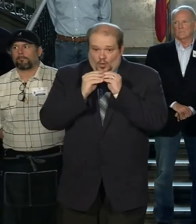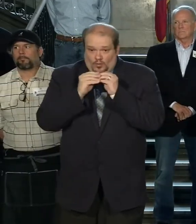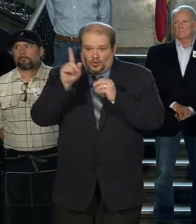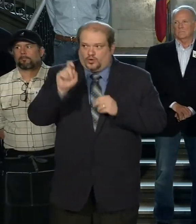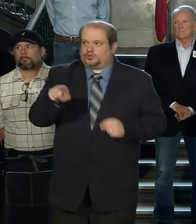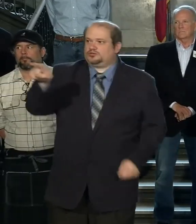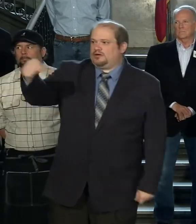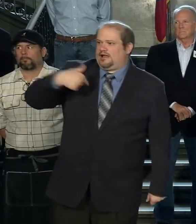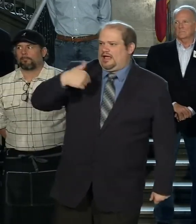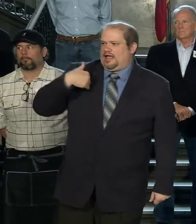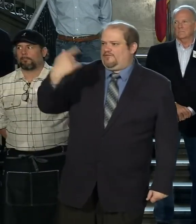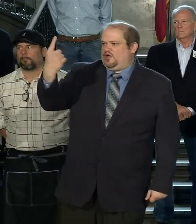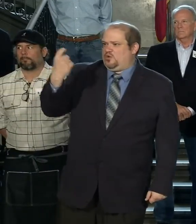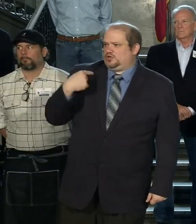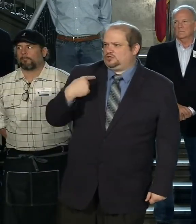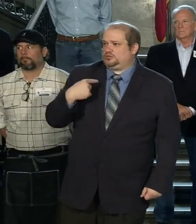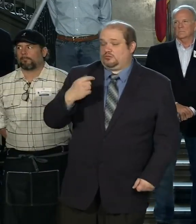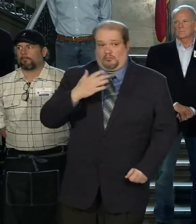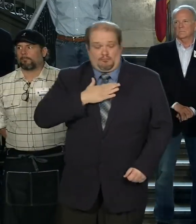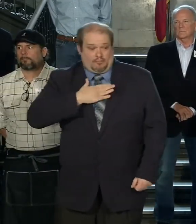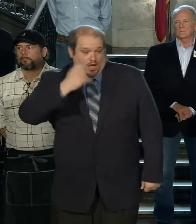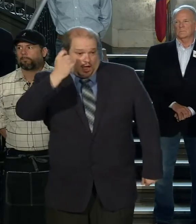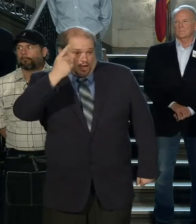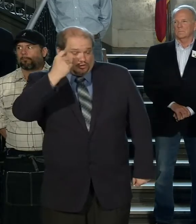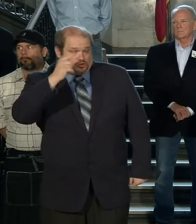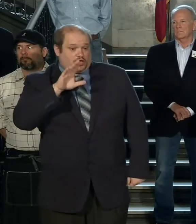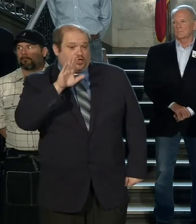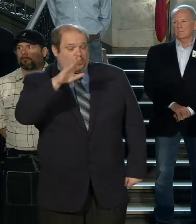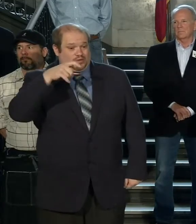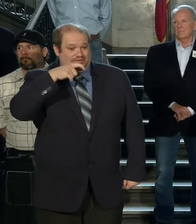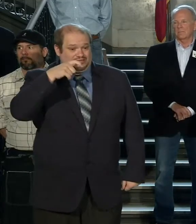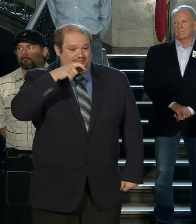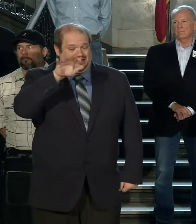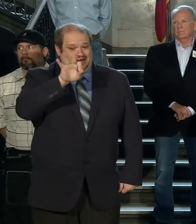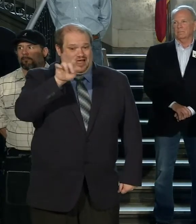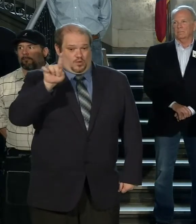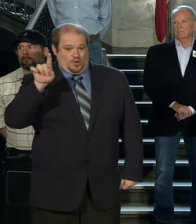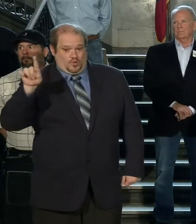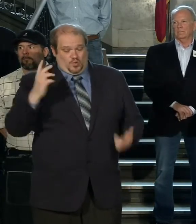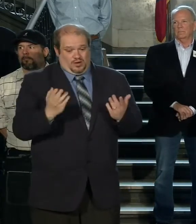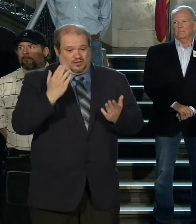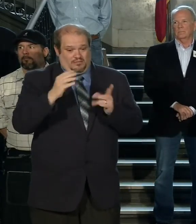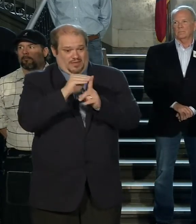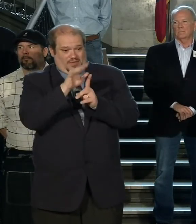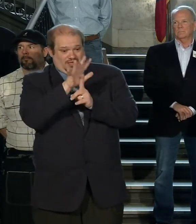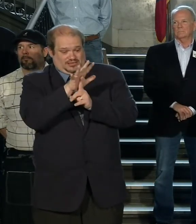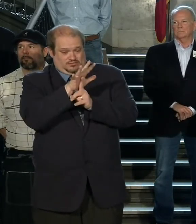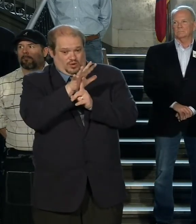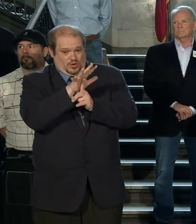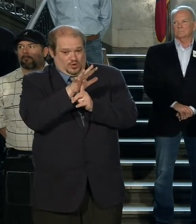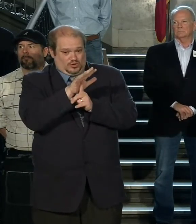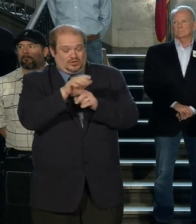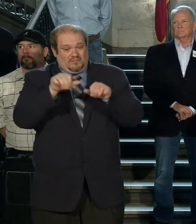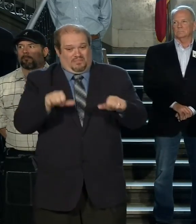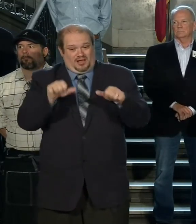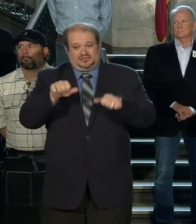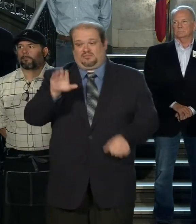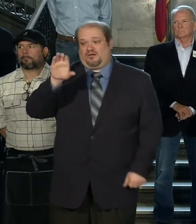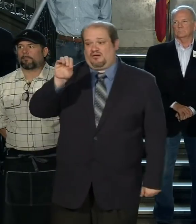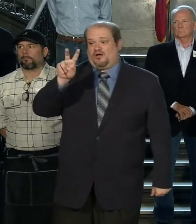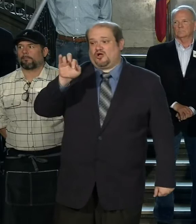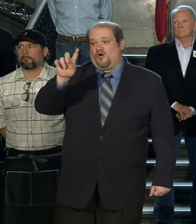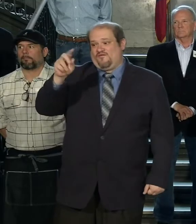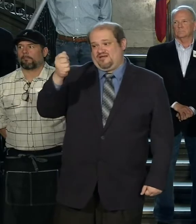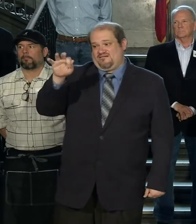I have a question about, uh, as I understand it, one of your dispatchers for 9-1-1 might have been exposed to a hospital for the